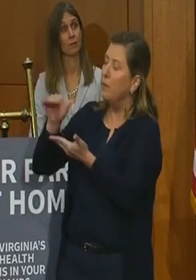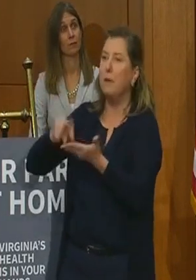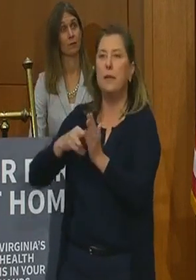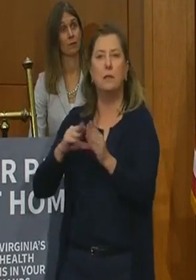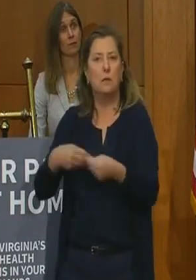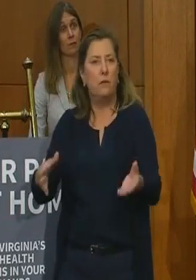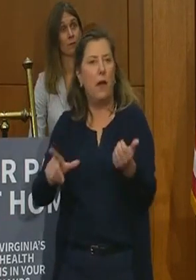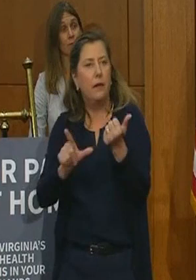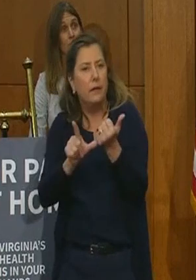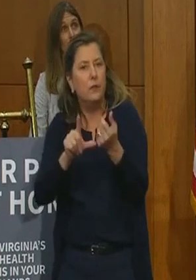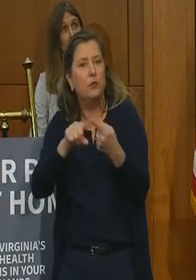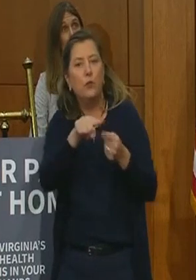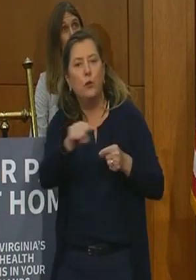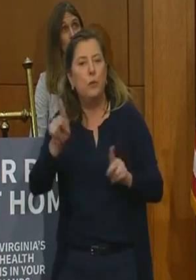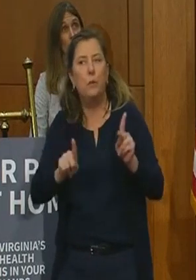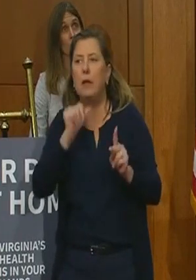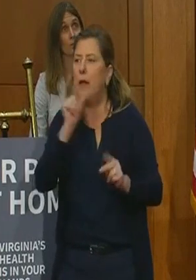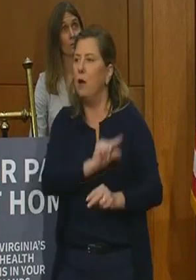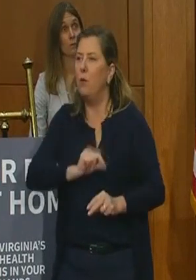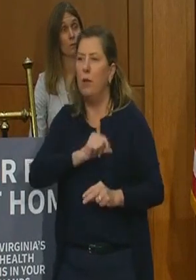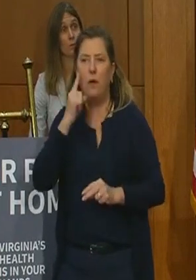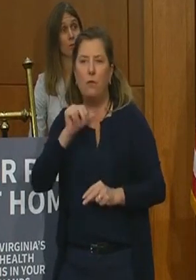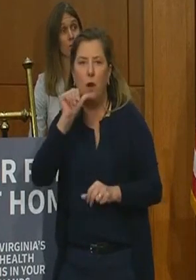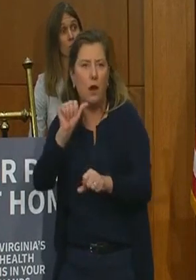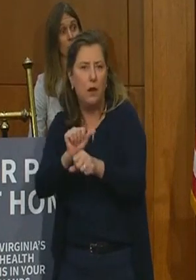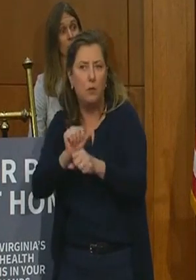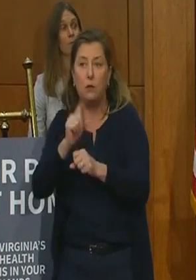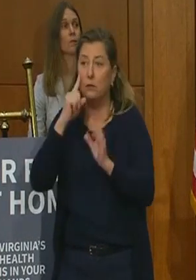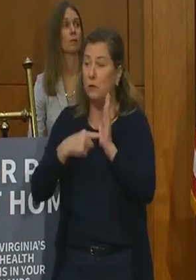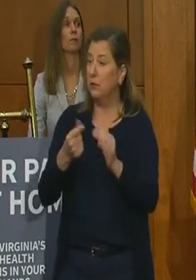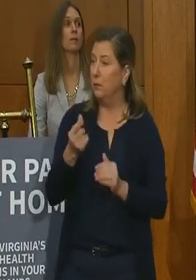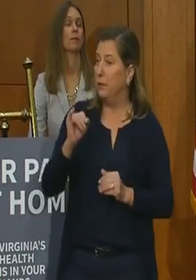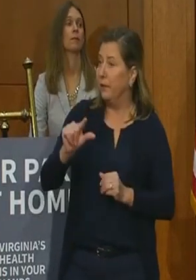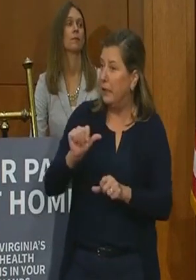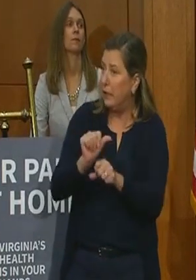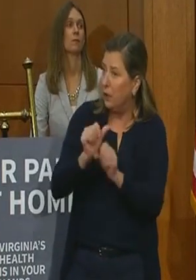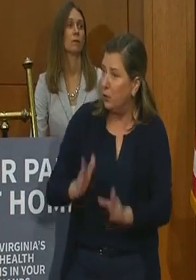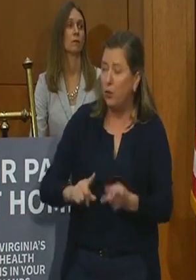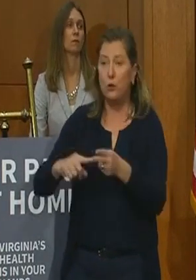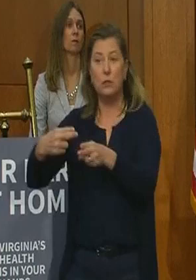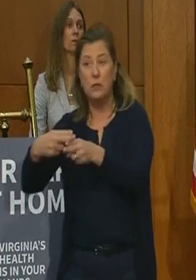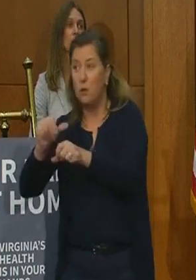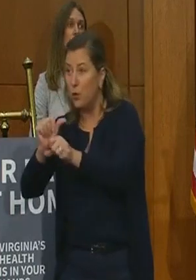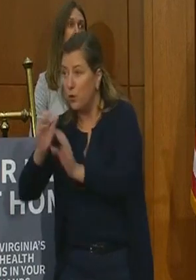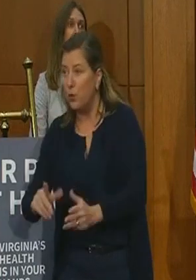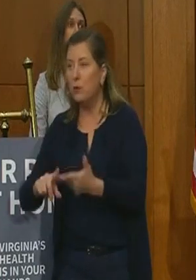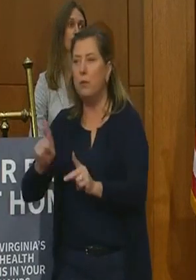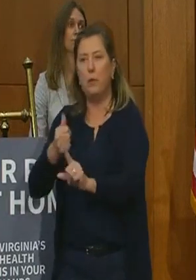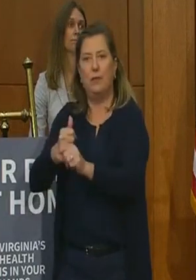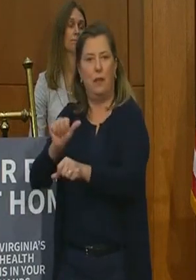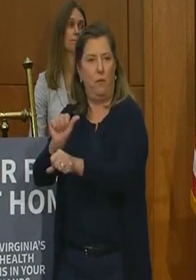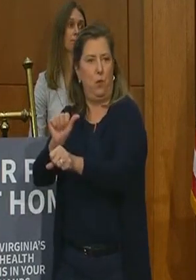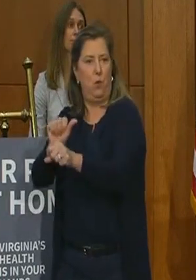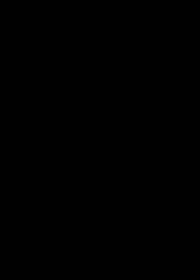assistance to people who didn't previously qualify, such as gig workers, temporary workers and self-employed